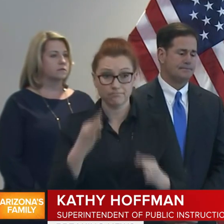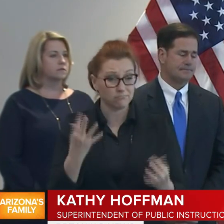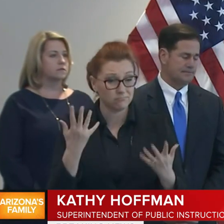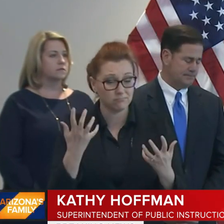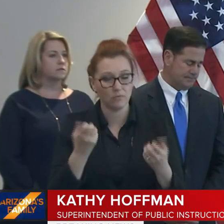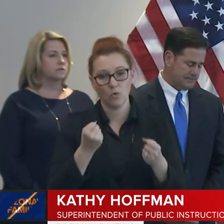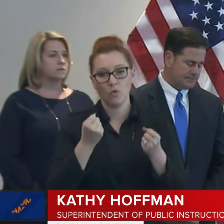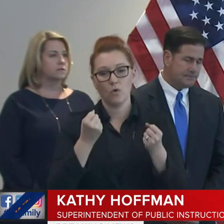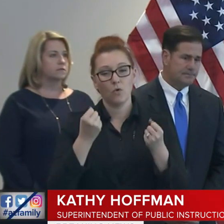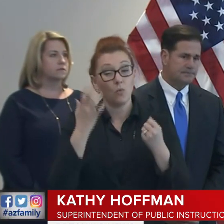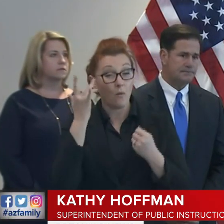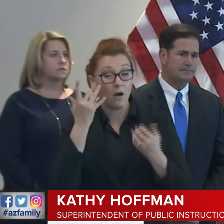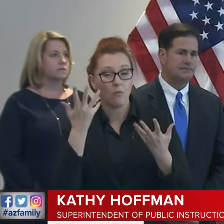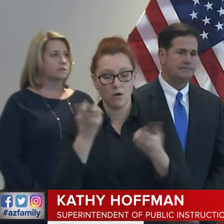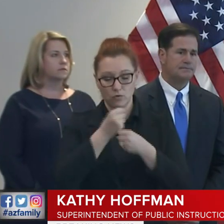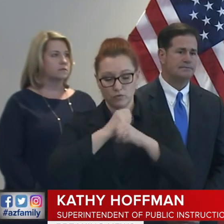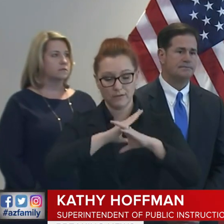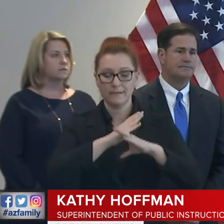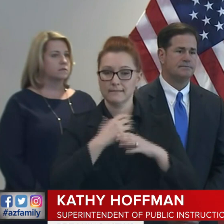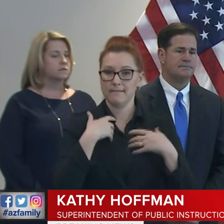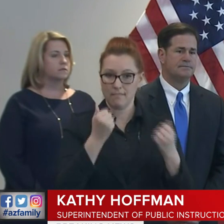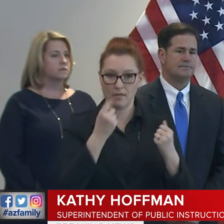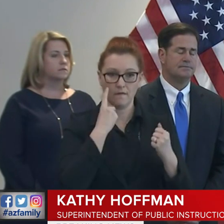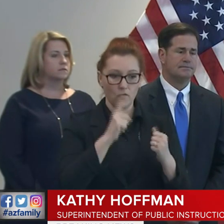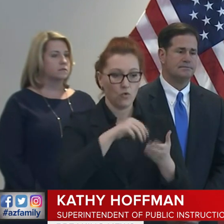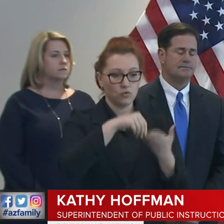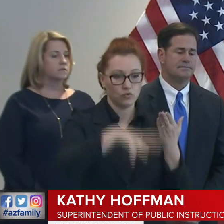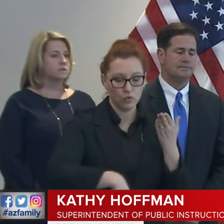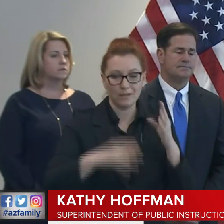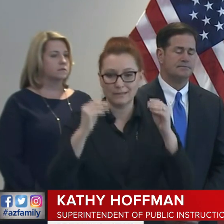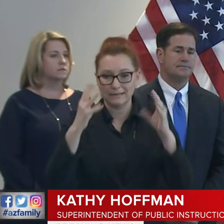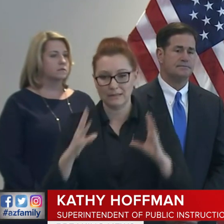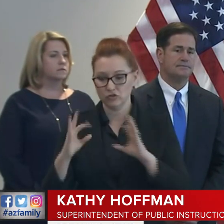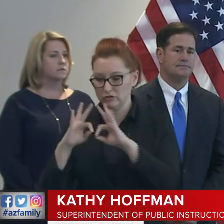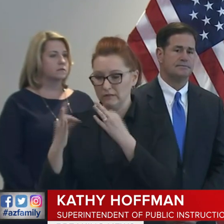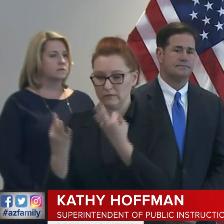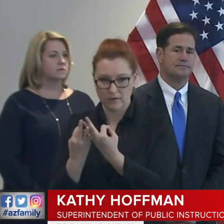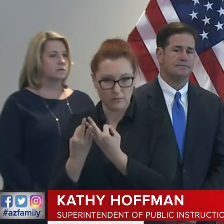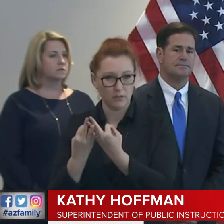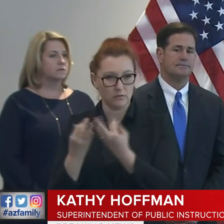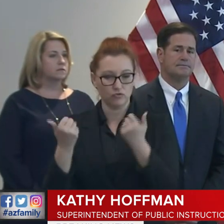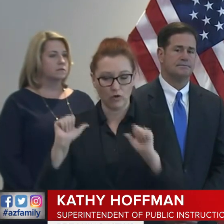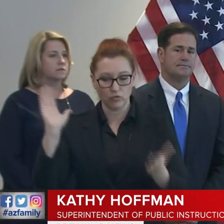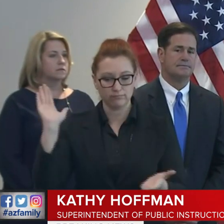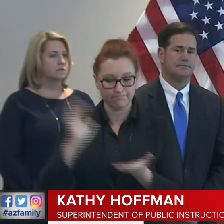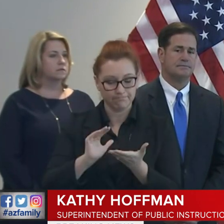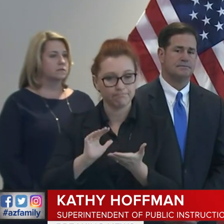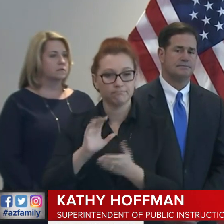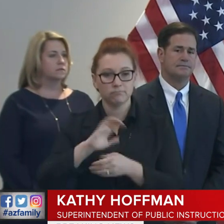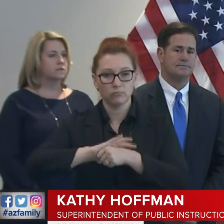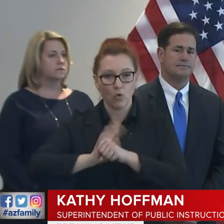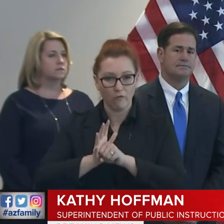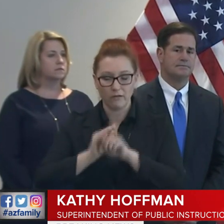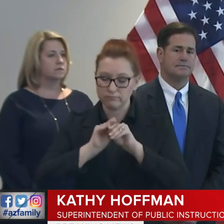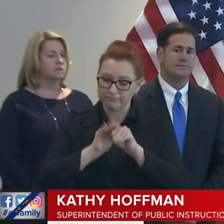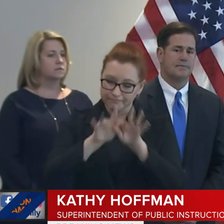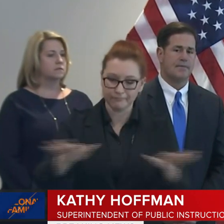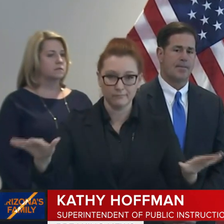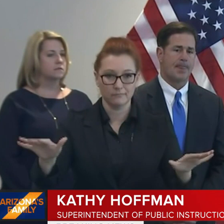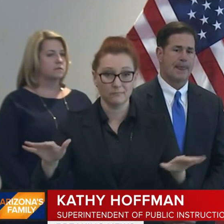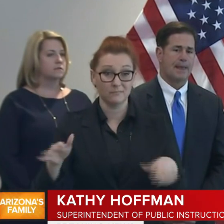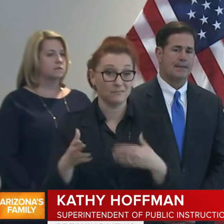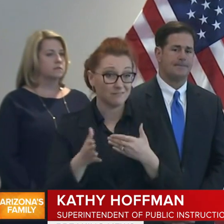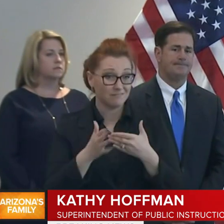families to do our part in flattening the curve of the spread of COVID-19. This was not an easy decision,